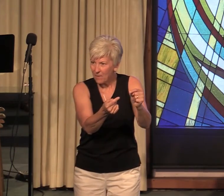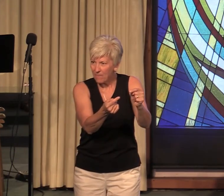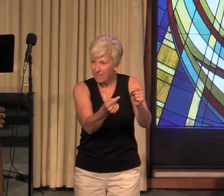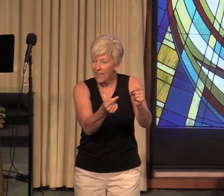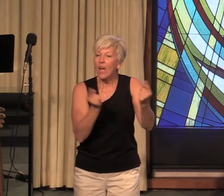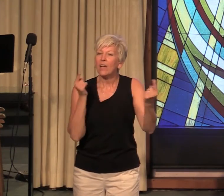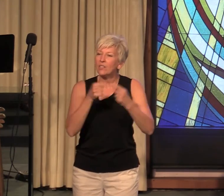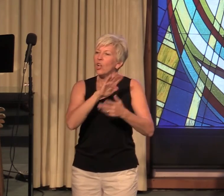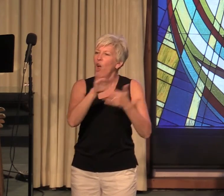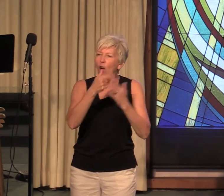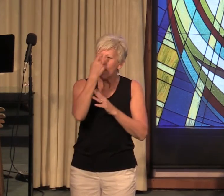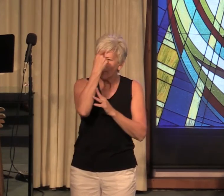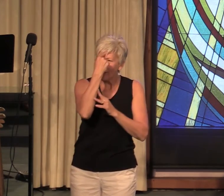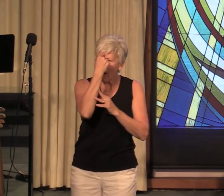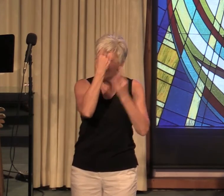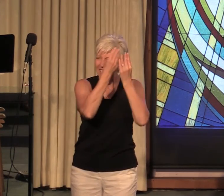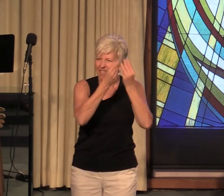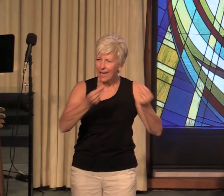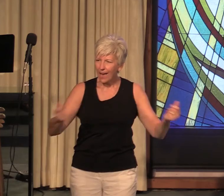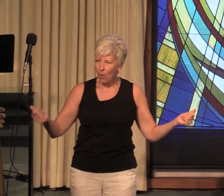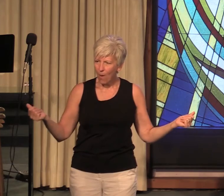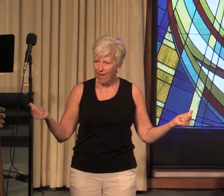until those thoughts die away